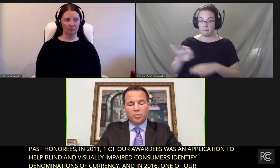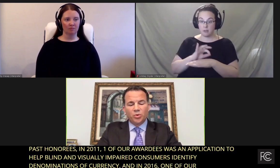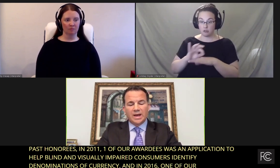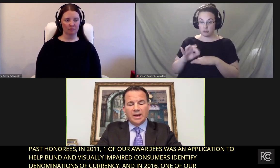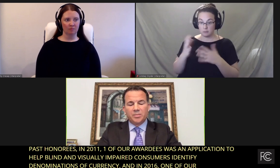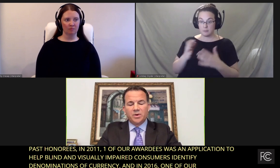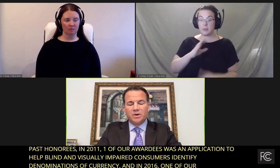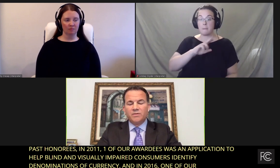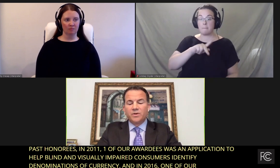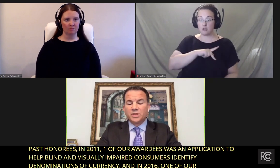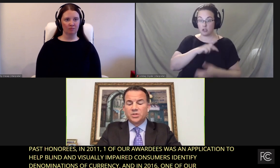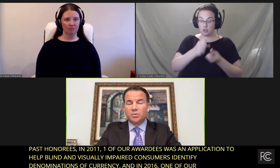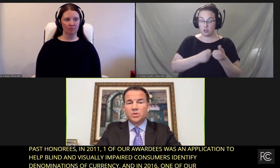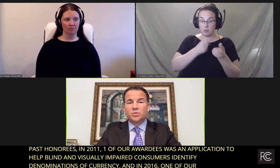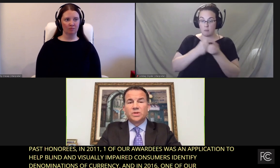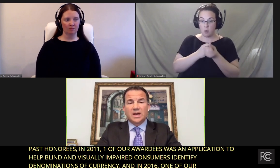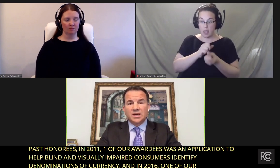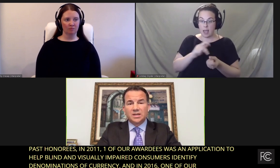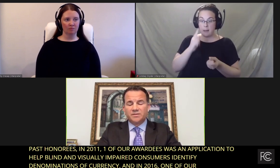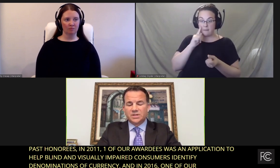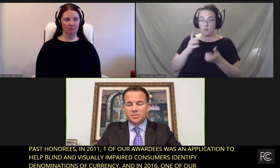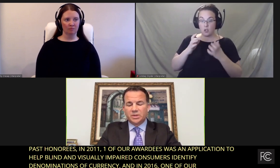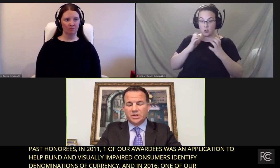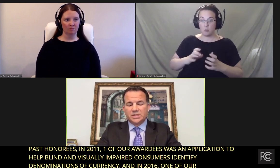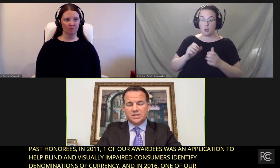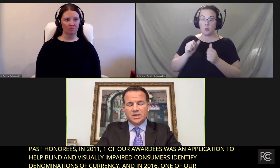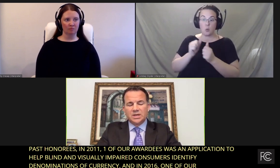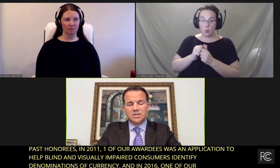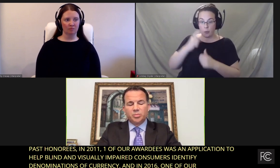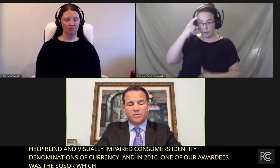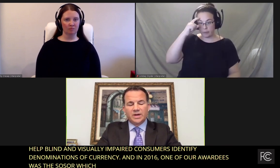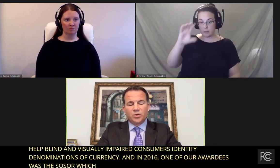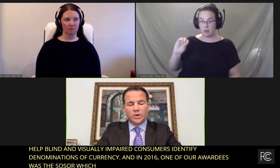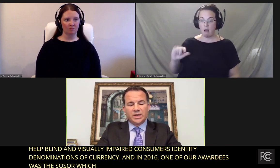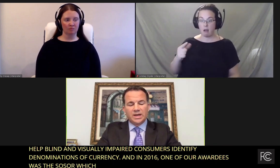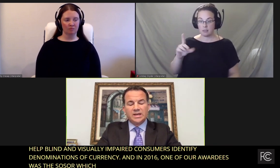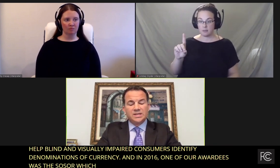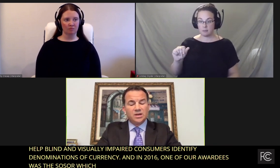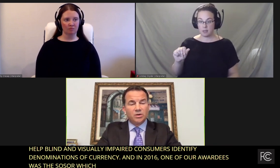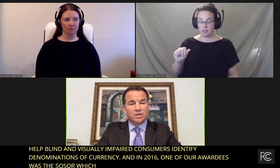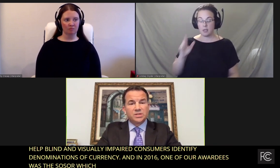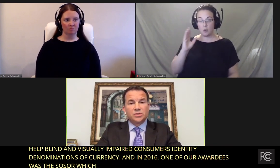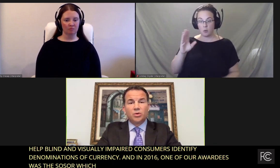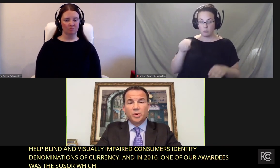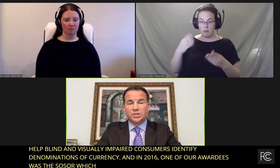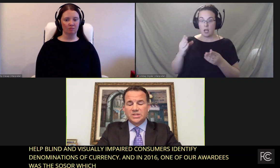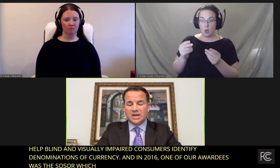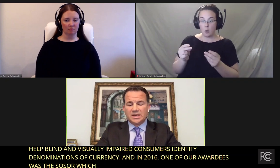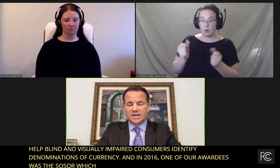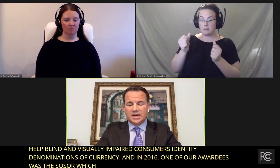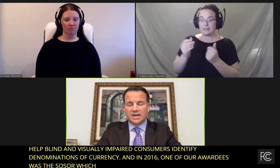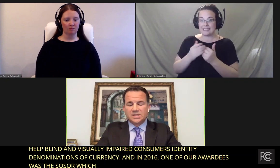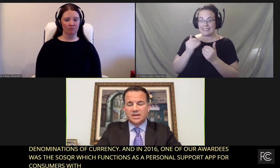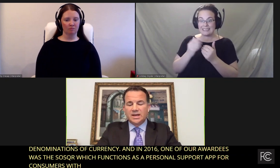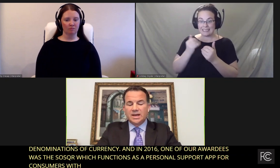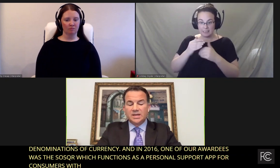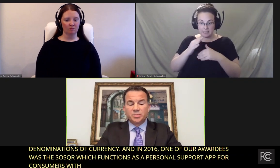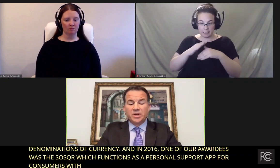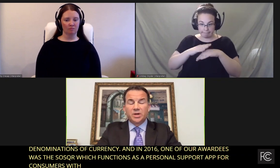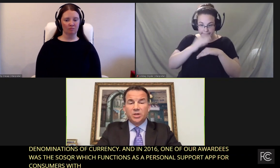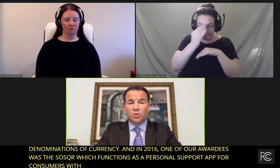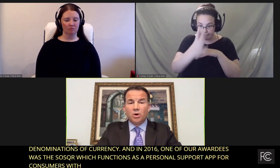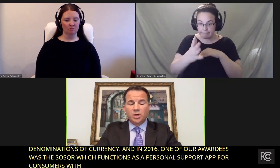personal support app for consumers with cognitive disabilities to provide quick and easy notice to emergency contacts